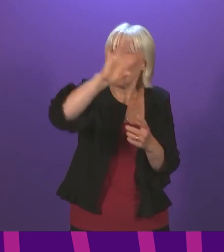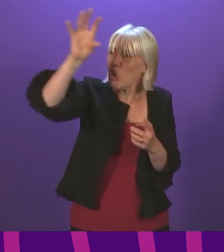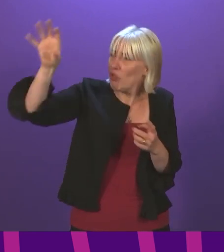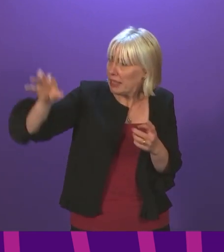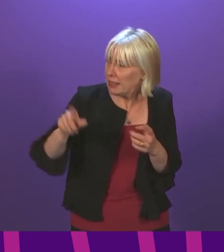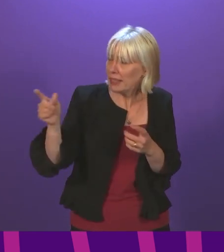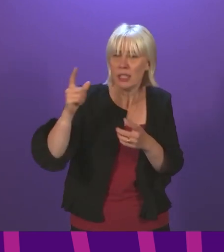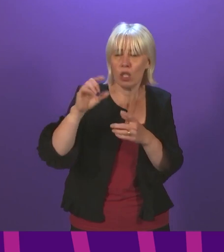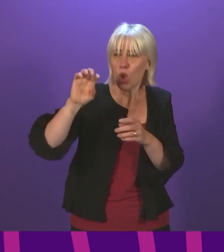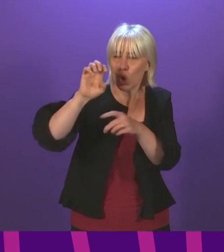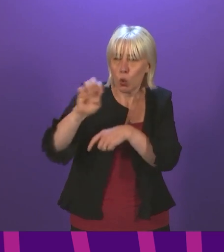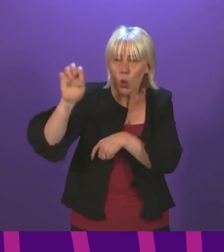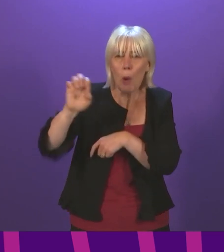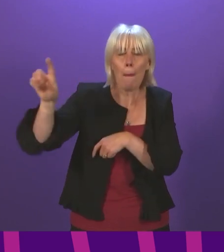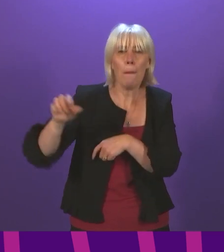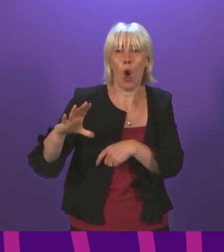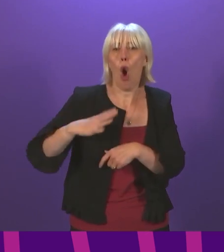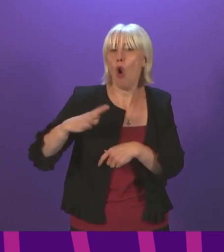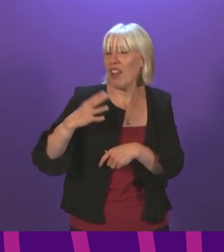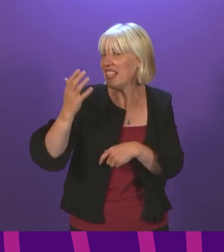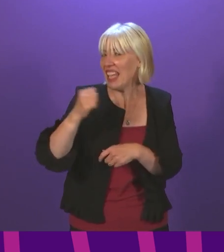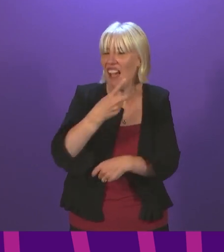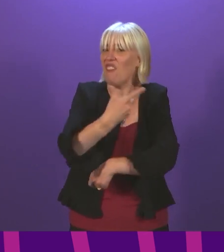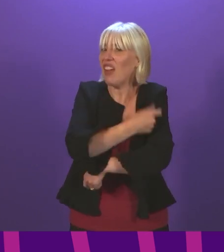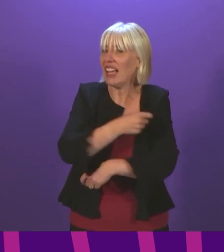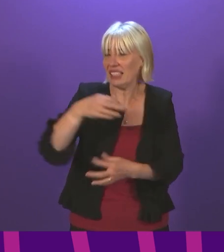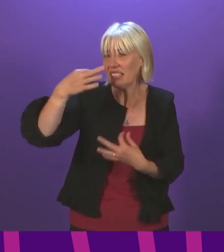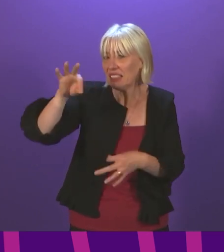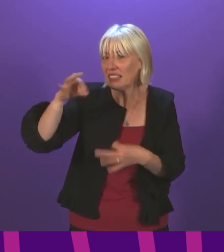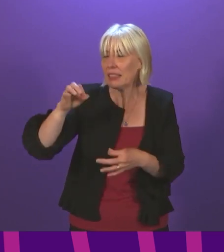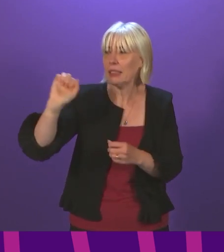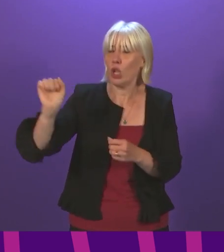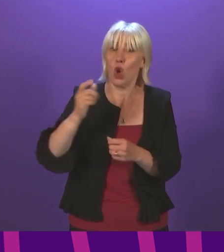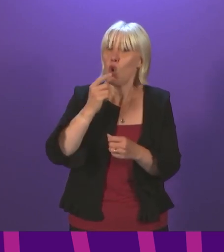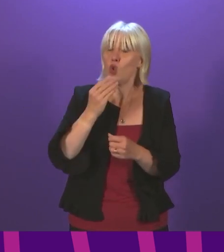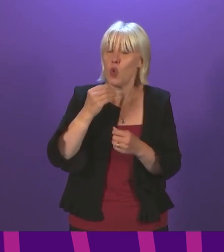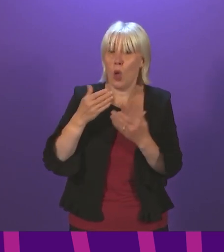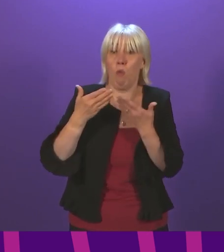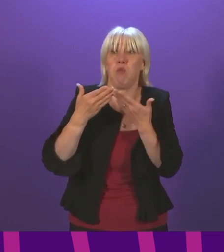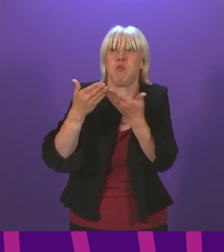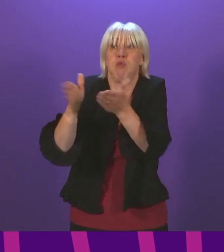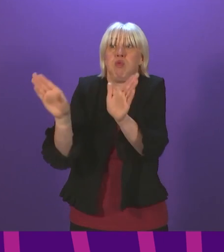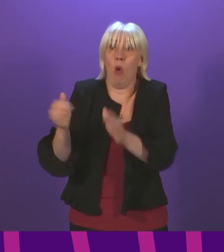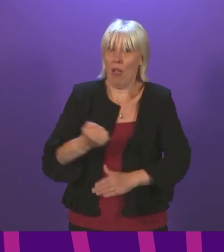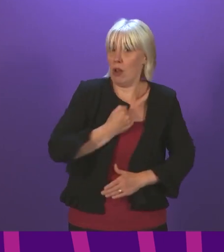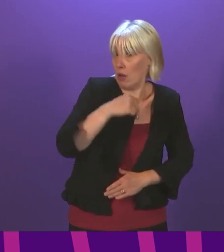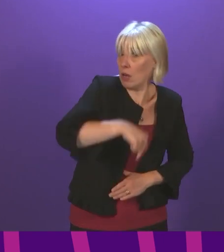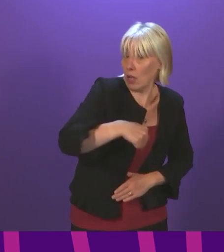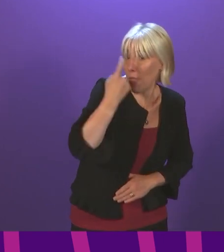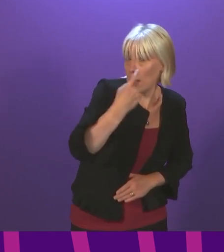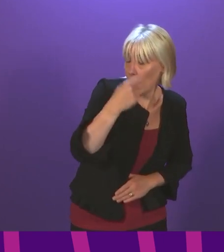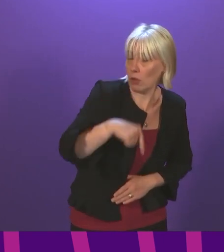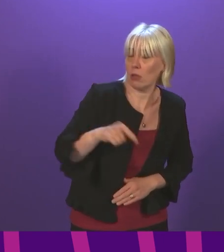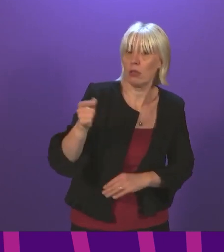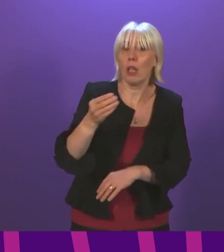Europe are already using vaccine certification. They're already using it on a much more wide-ranging basis than we are. They're